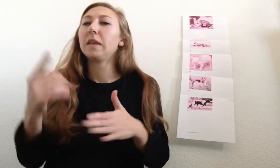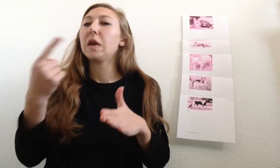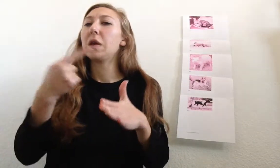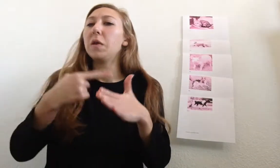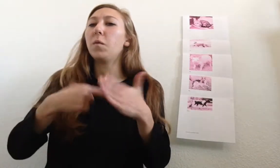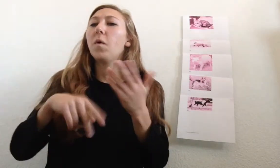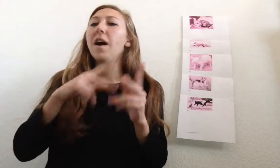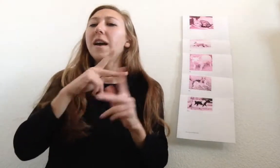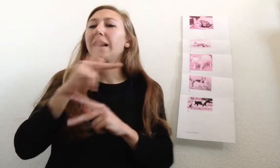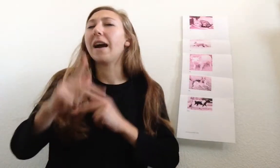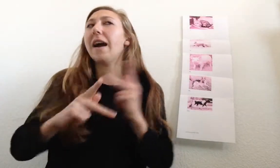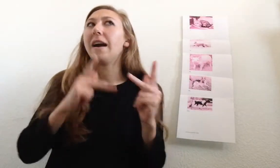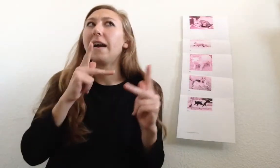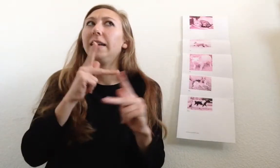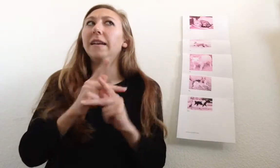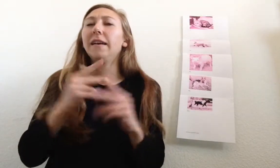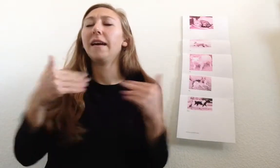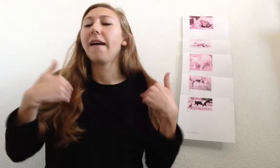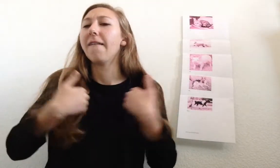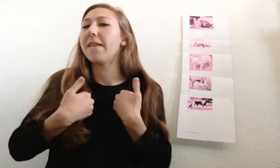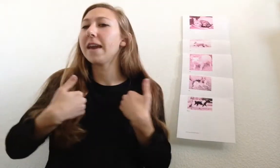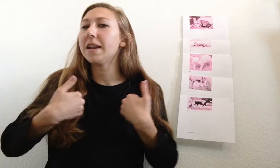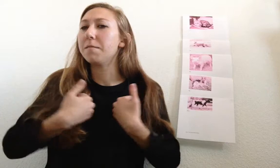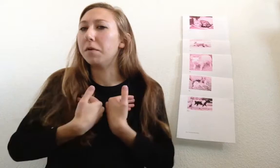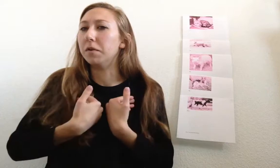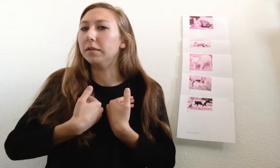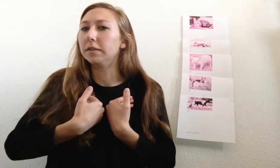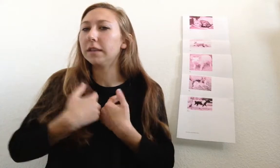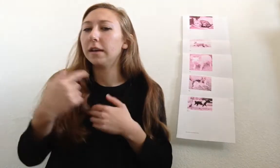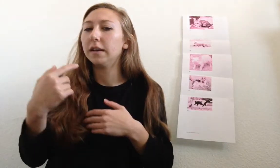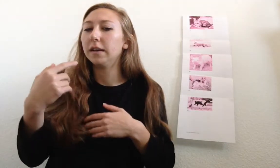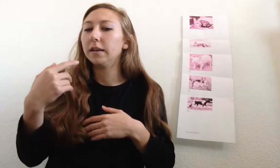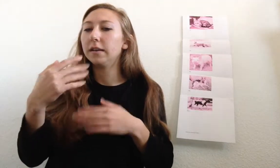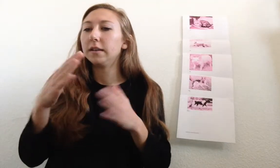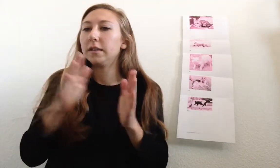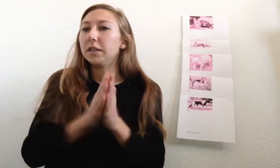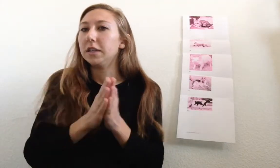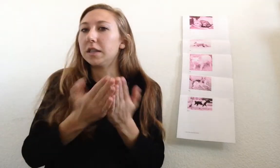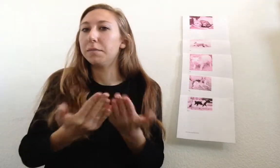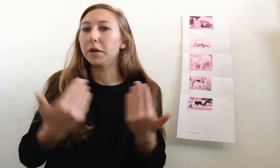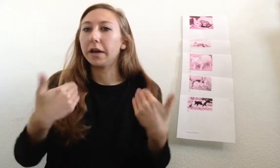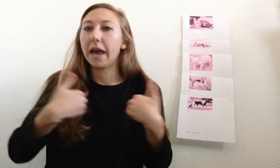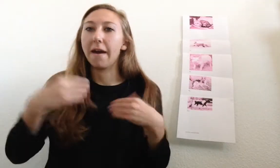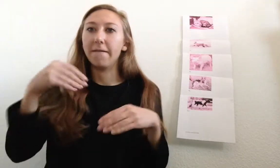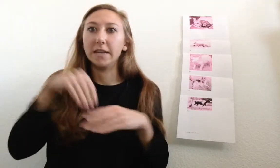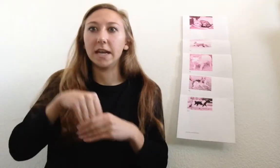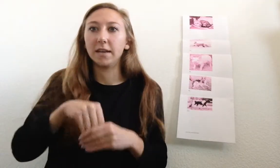And what kind of animals does the book have in it?